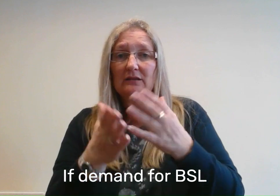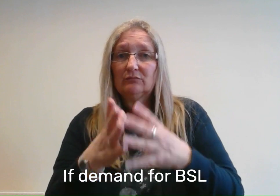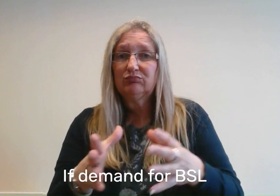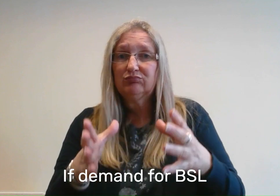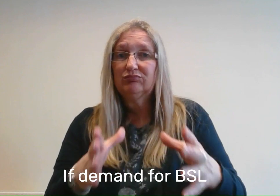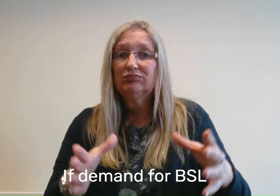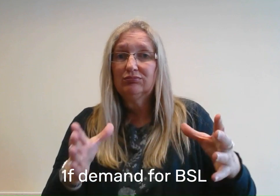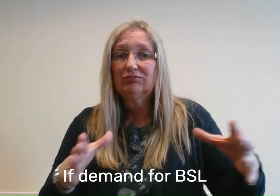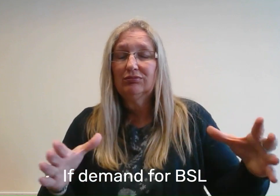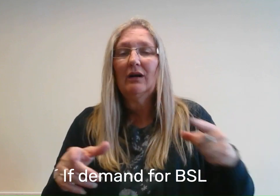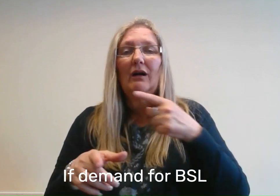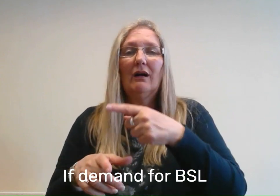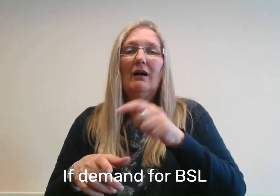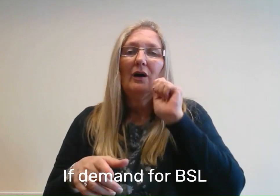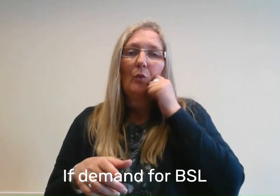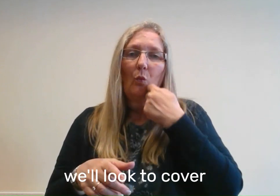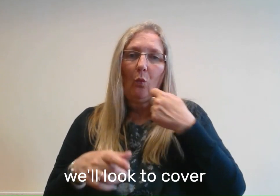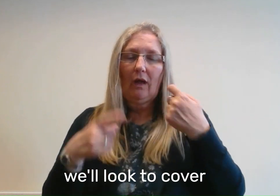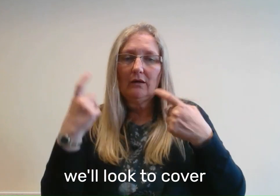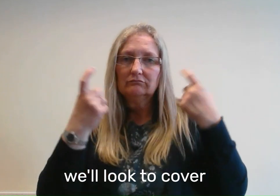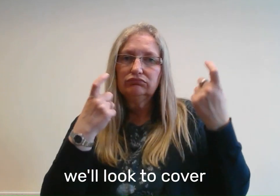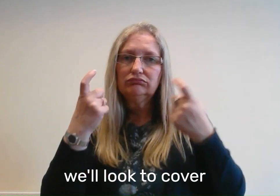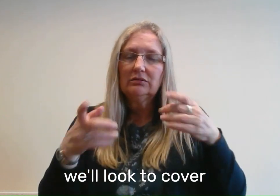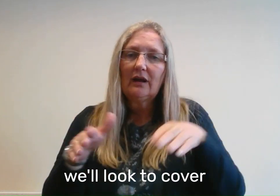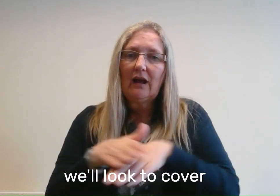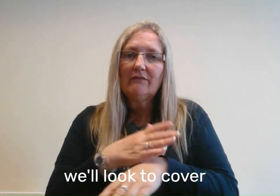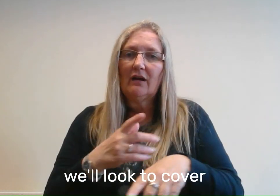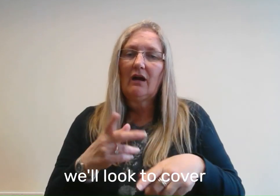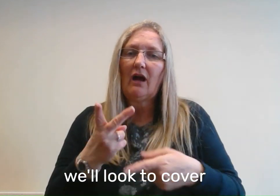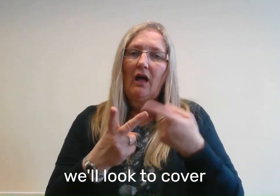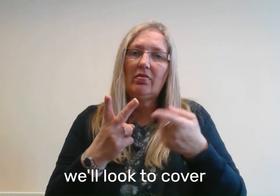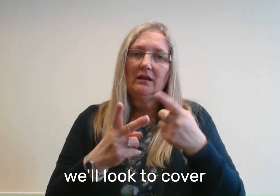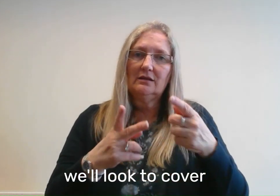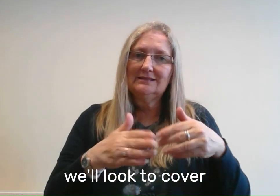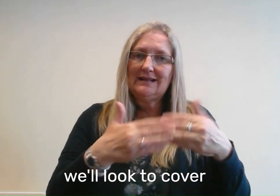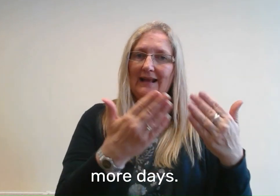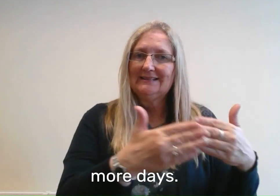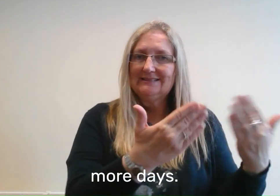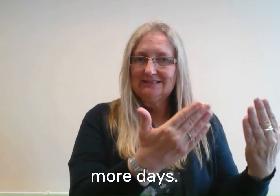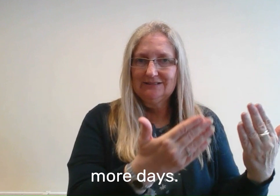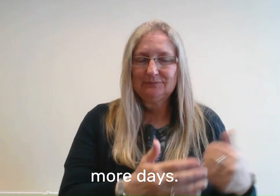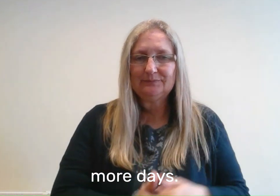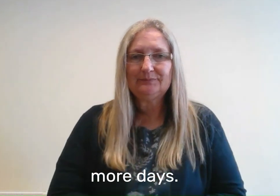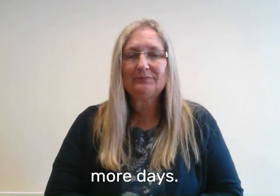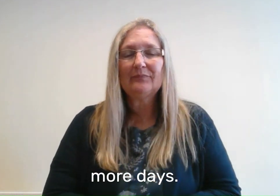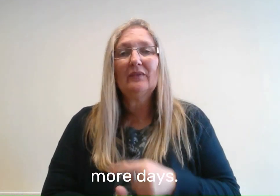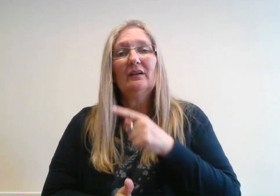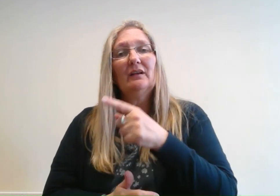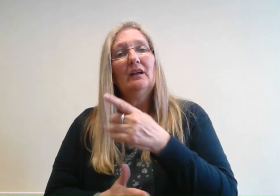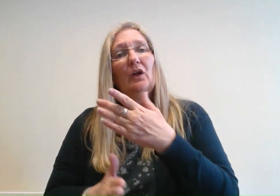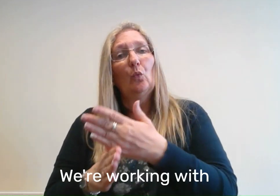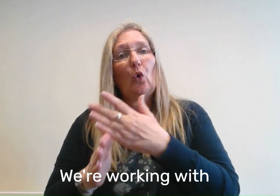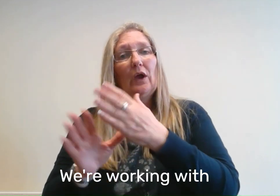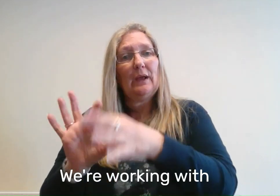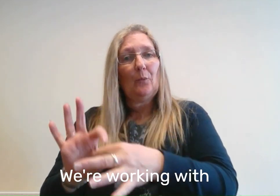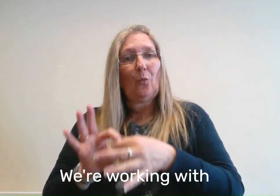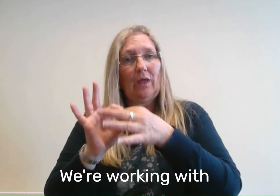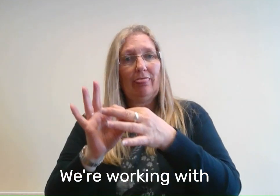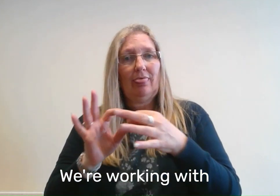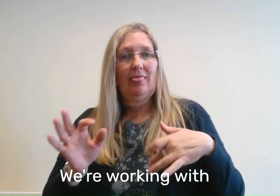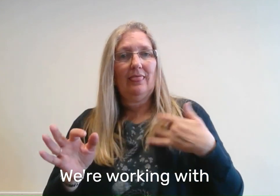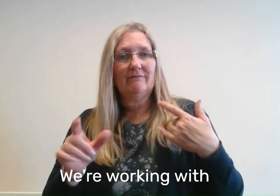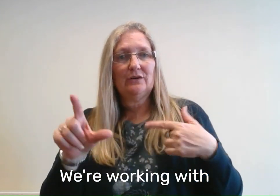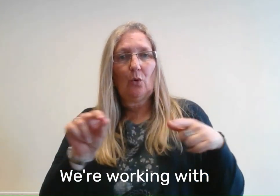Services.